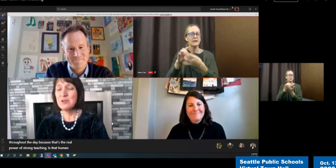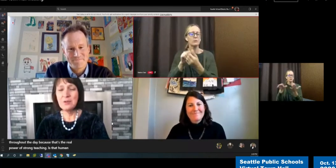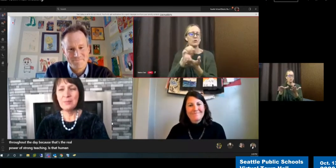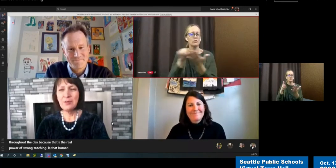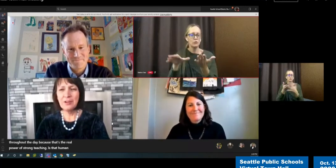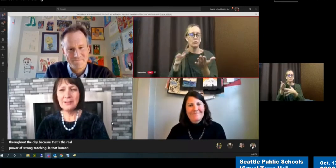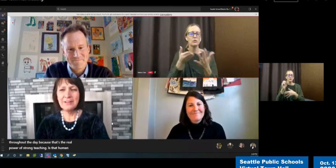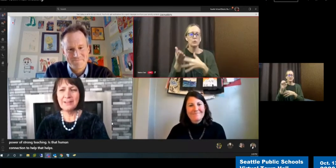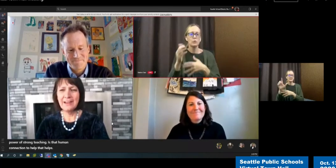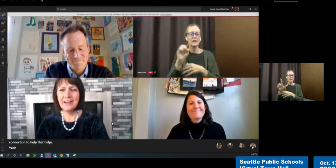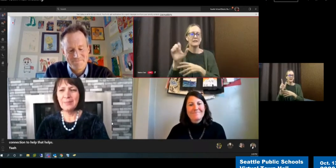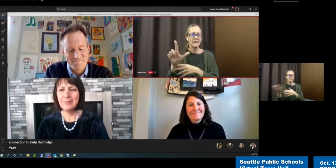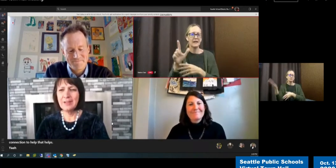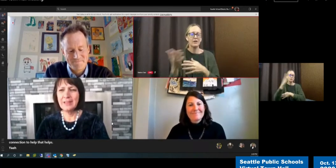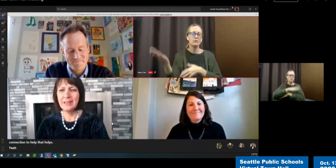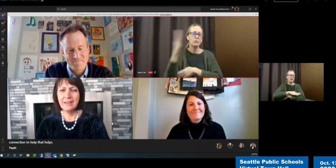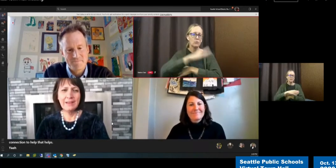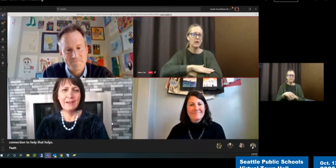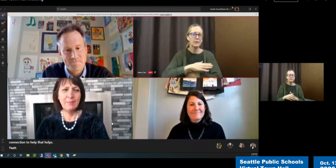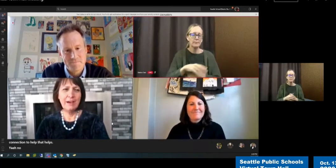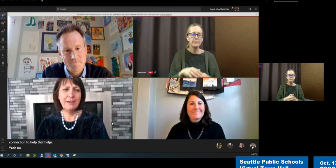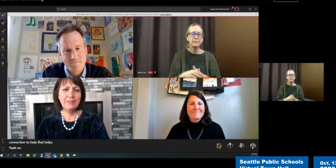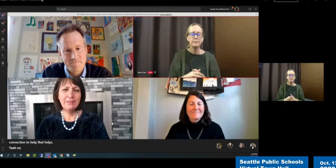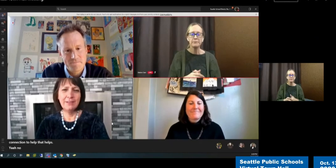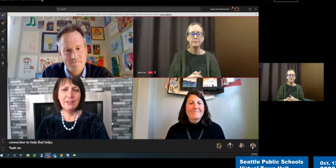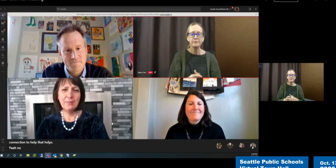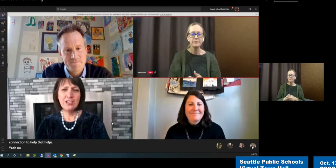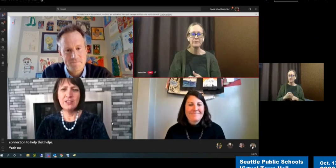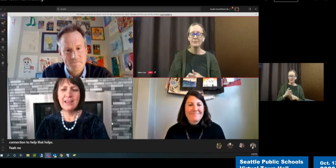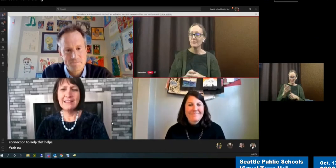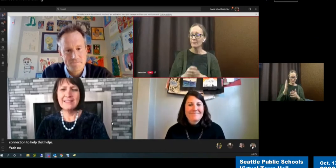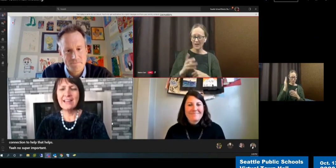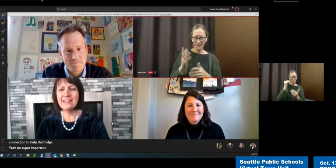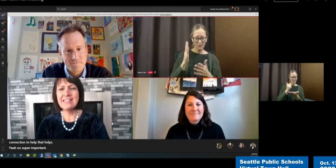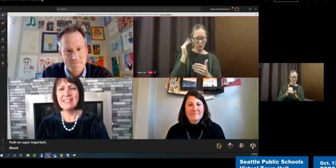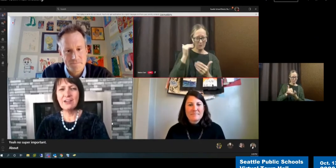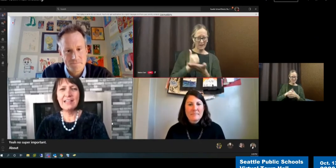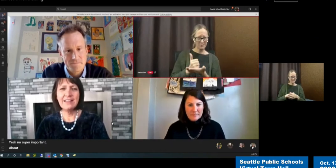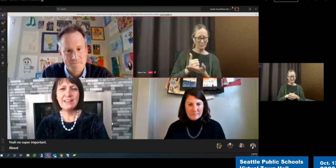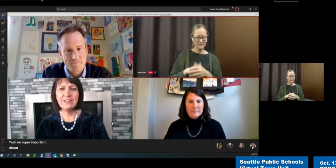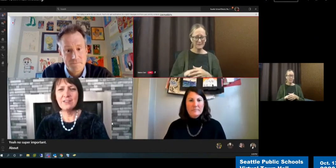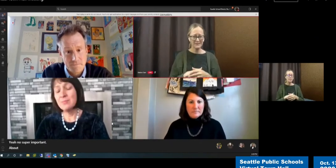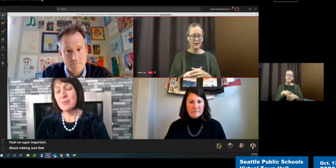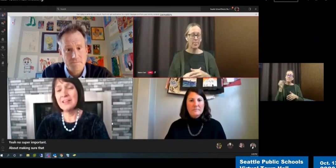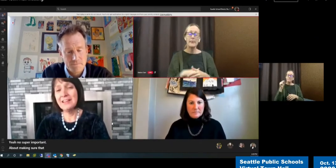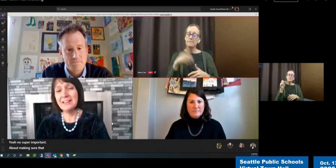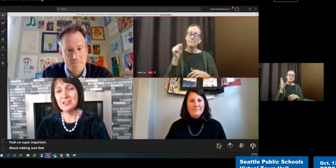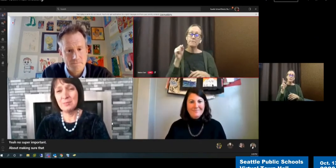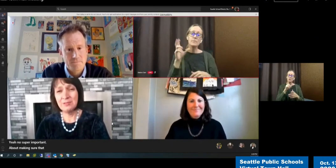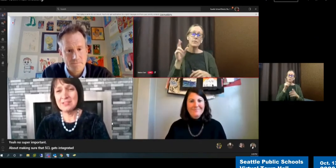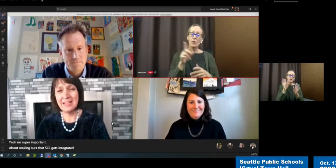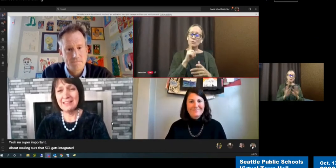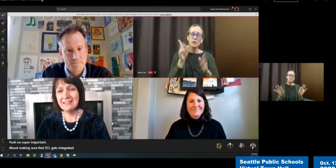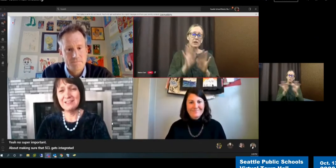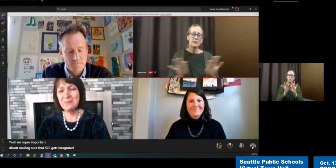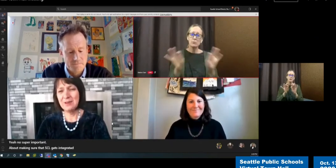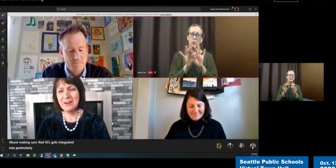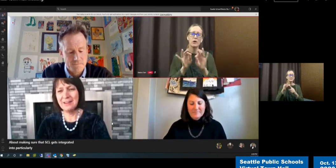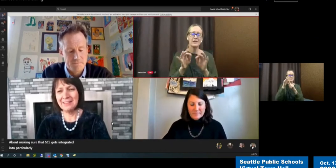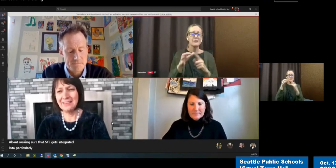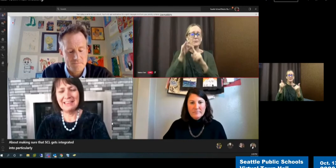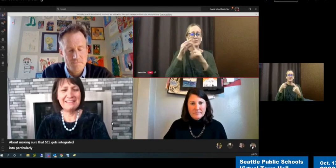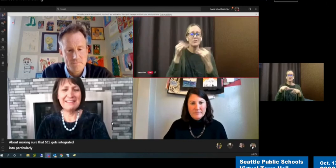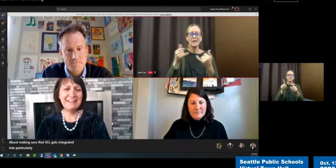no, super important, um, about, you know, making sure that SEL gets integrated into, uh, particularly in the structure. remote setting, super